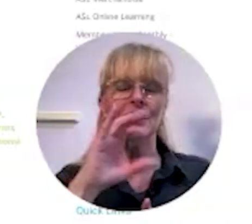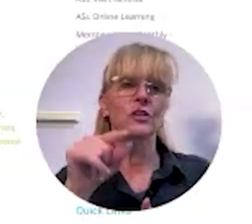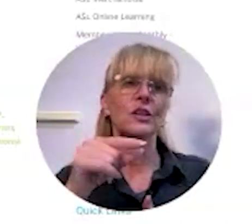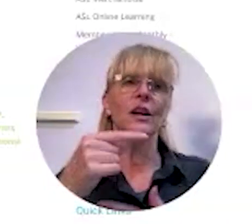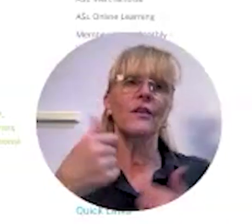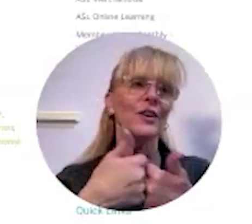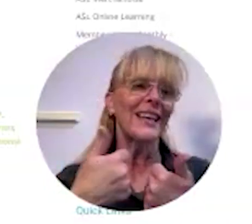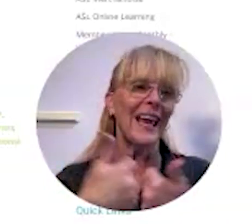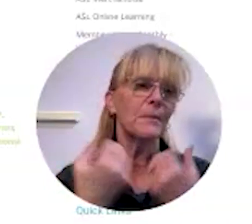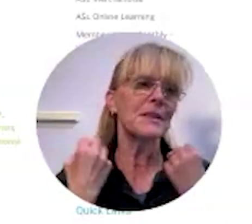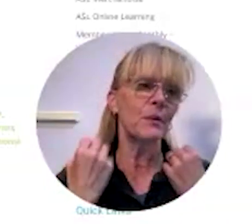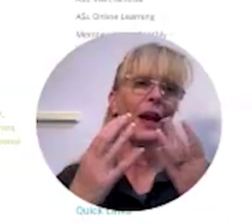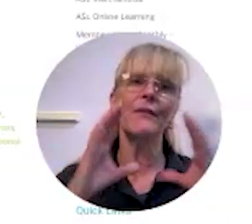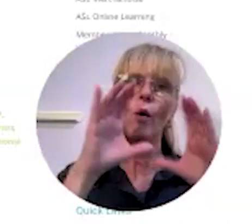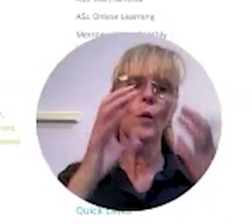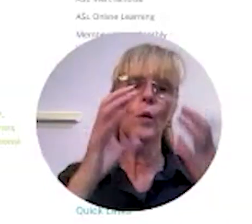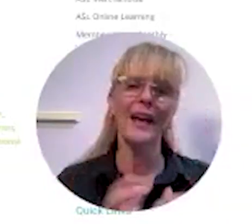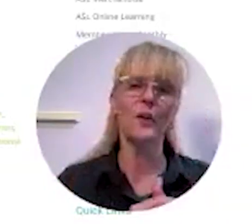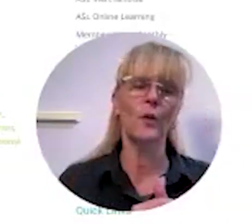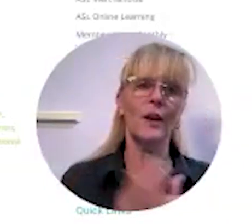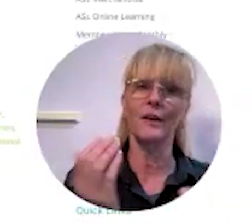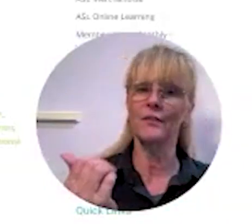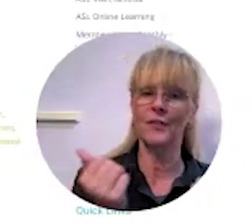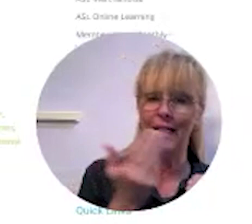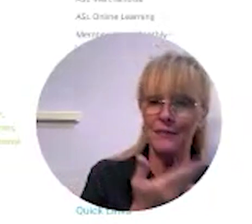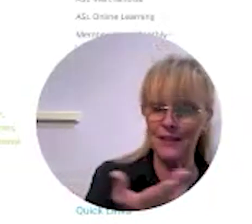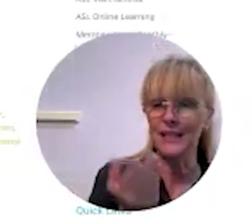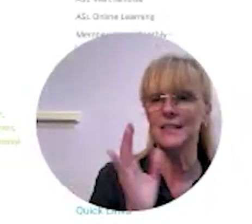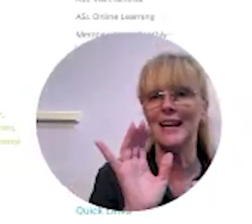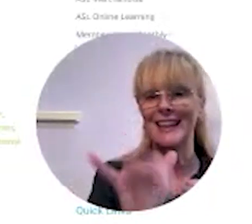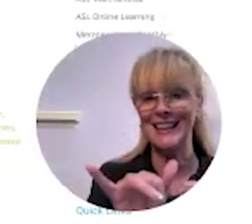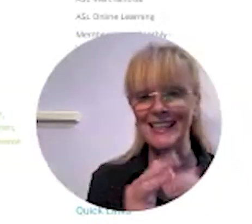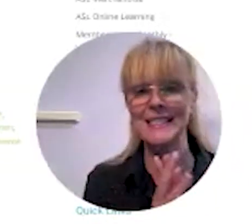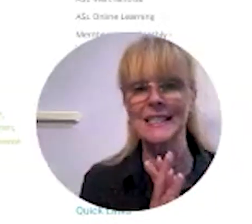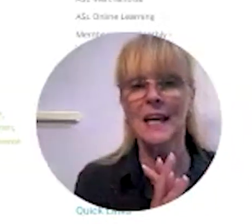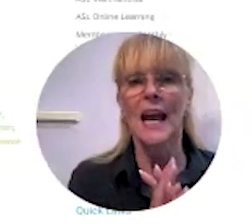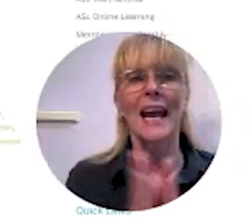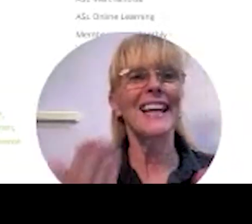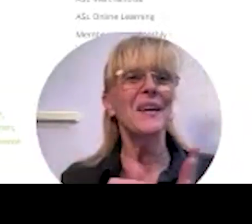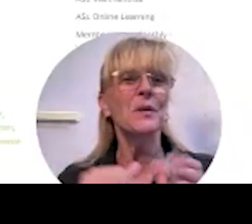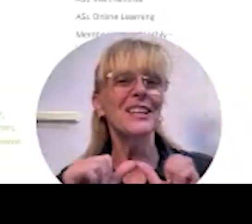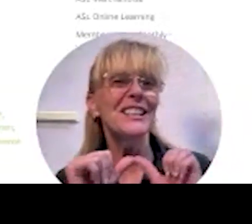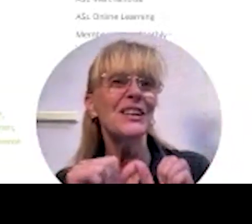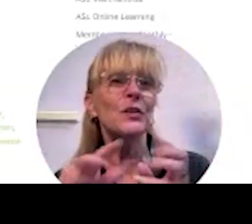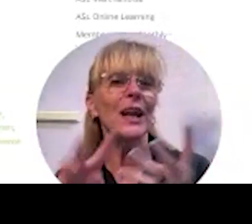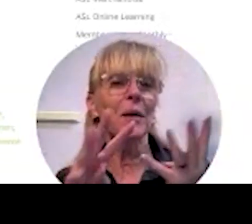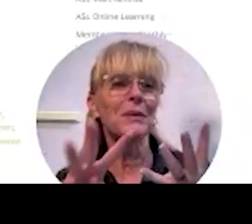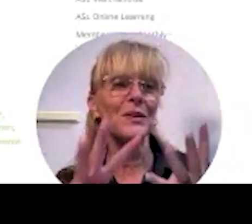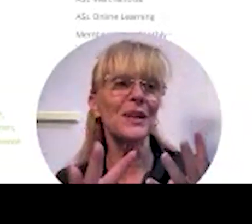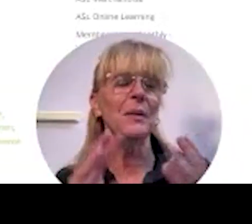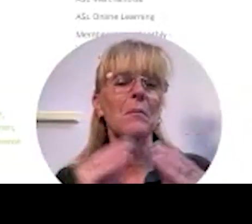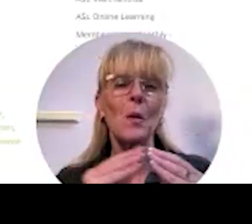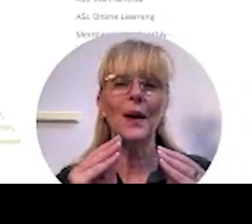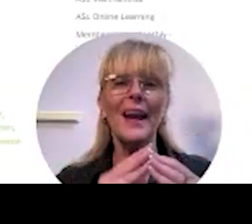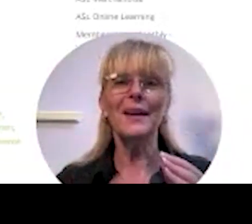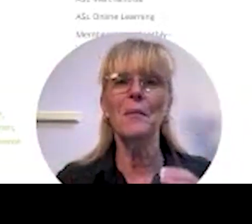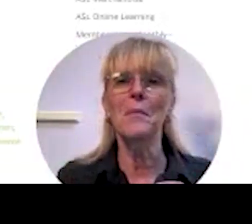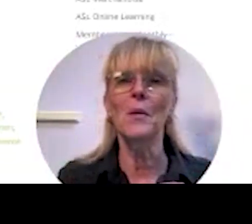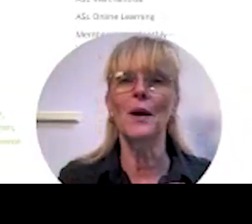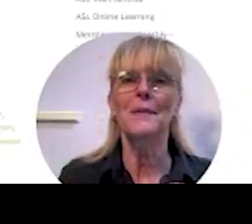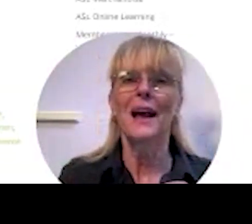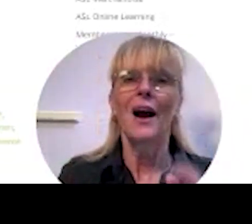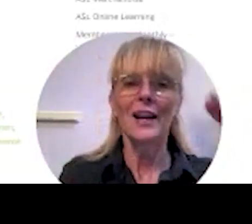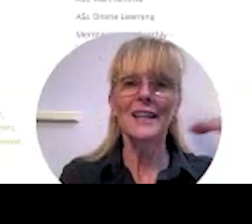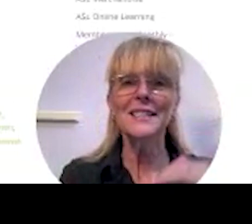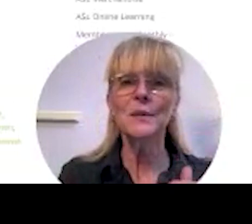can search in there for games and we have a whole category of of things like this and again we're continuing uploading more and